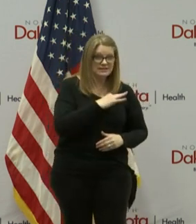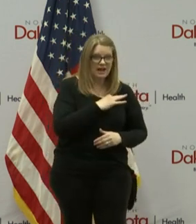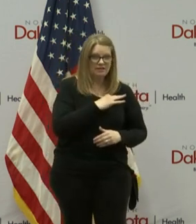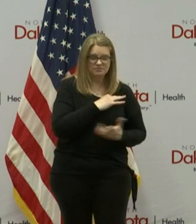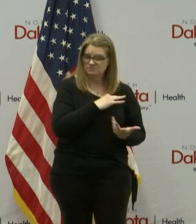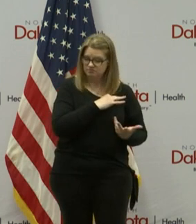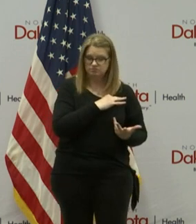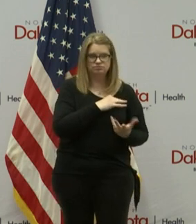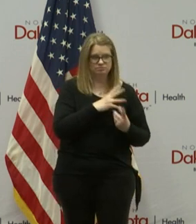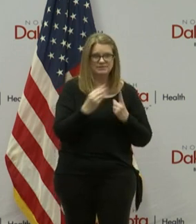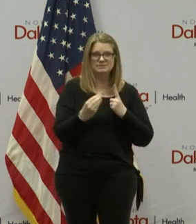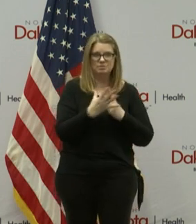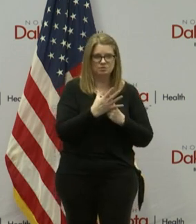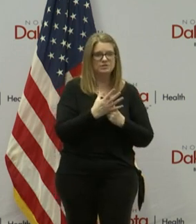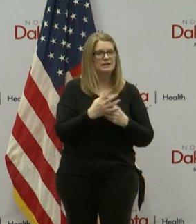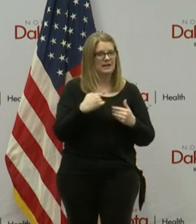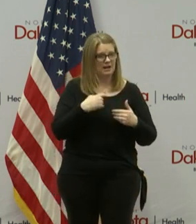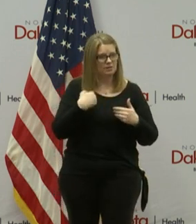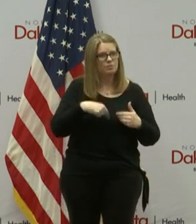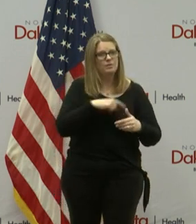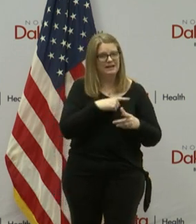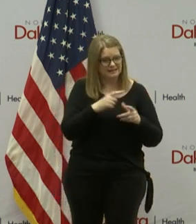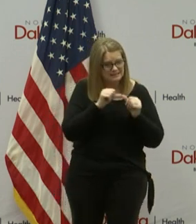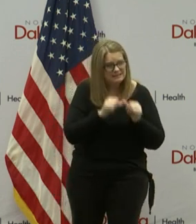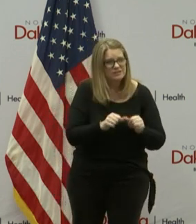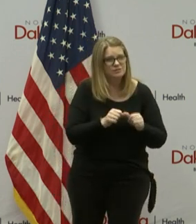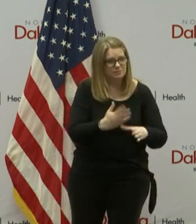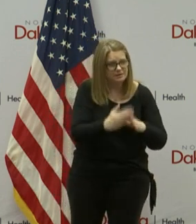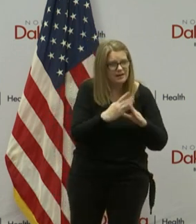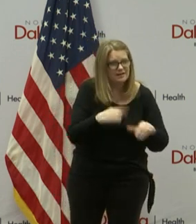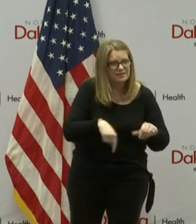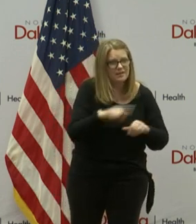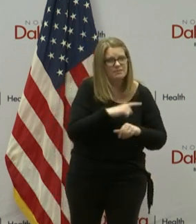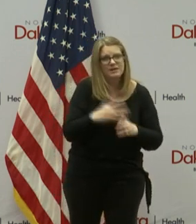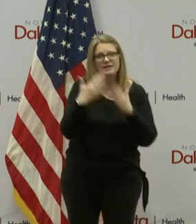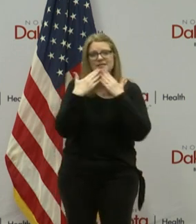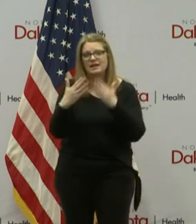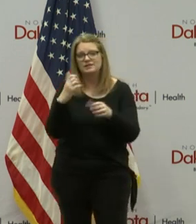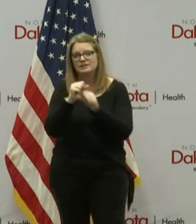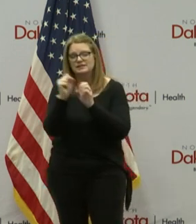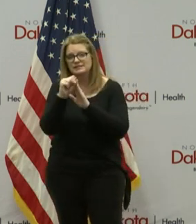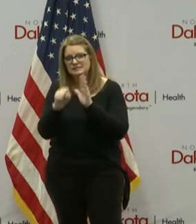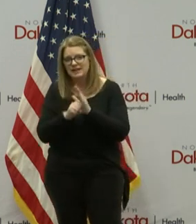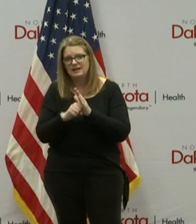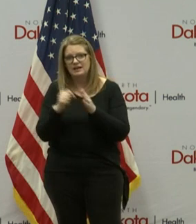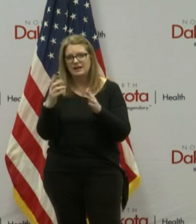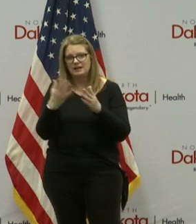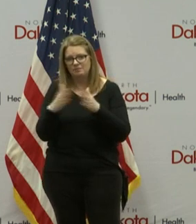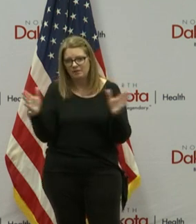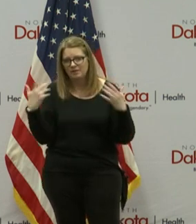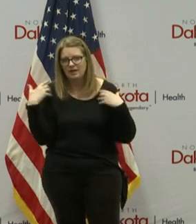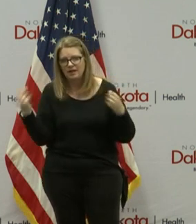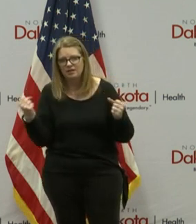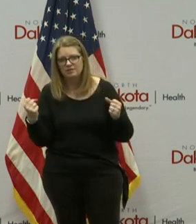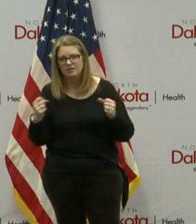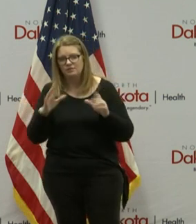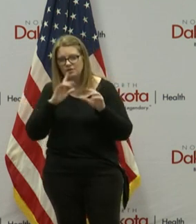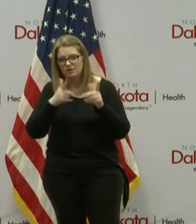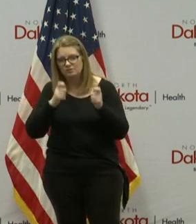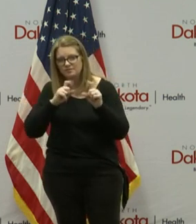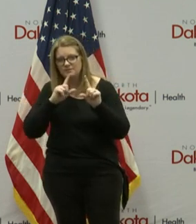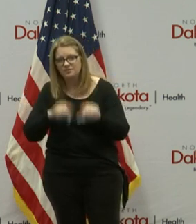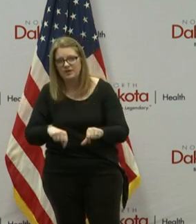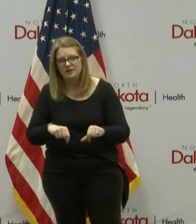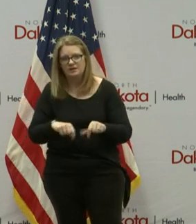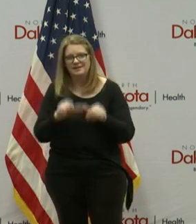and they will stay there for you. We thank our partners at the state and public health for their swift response to this situation at Ant and their